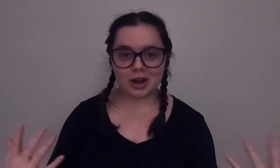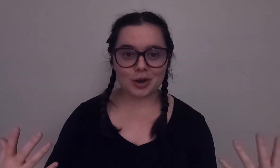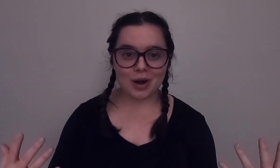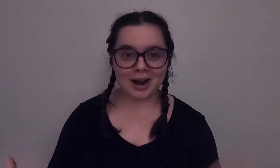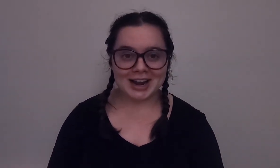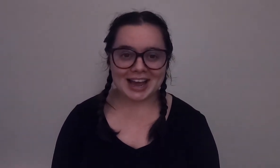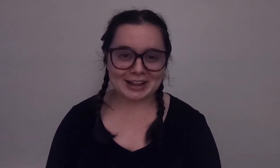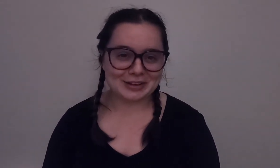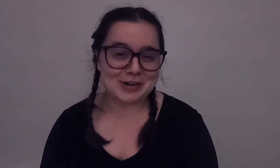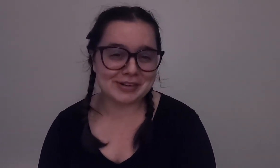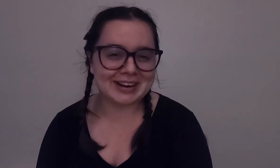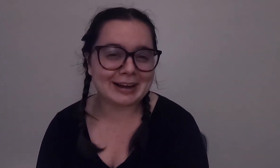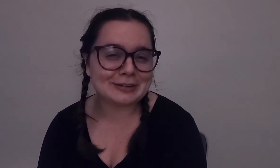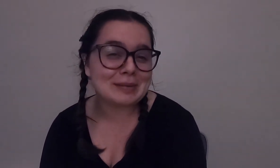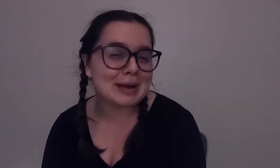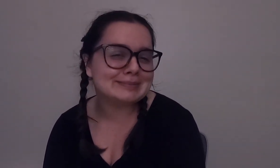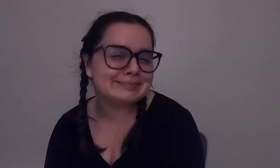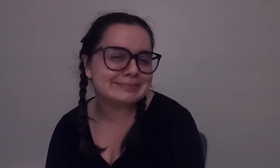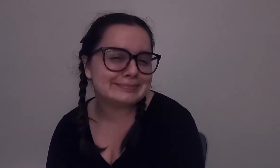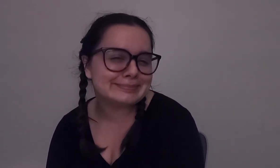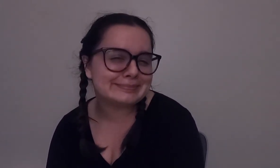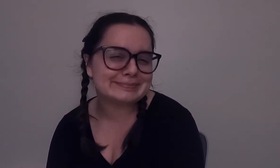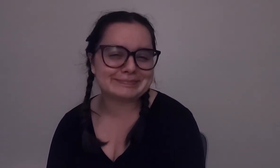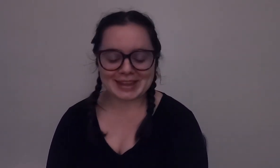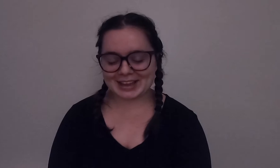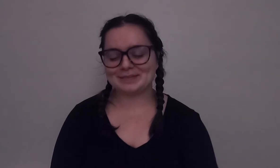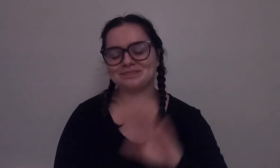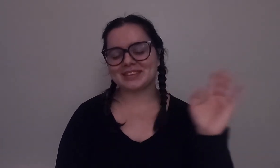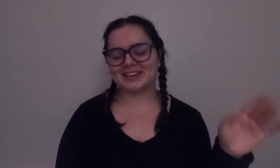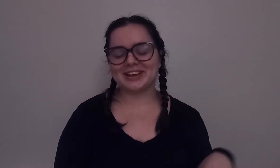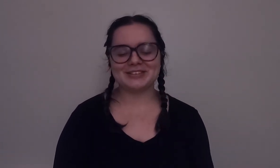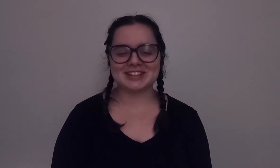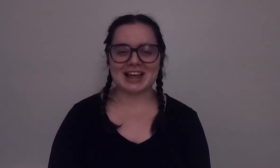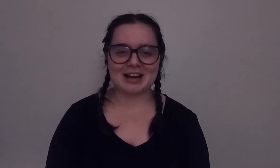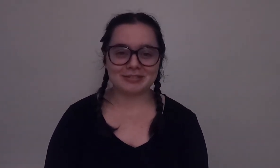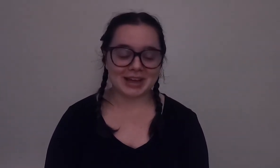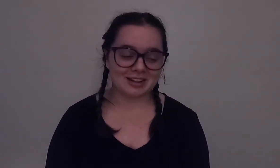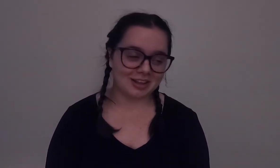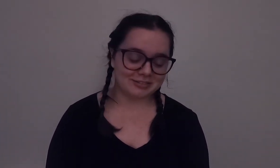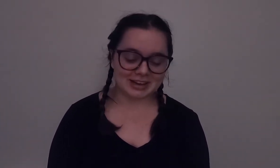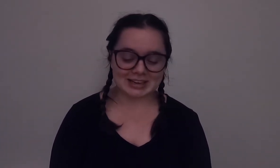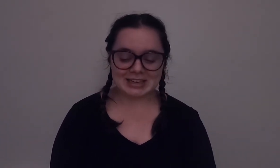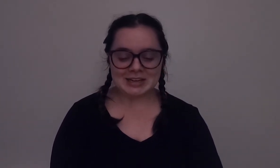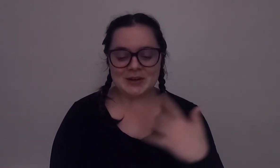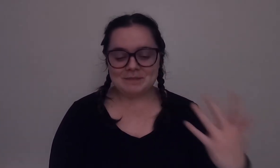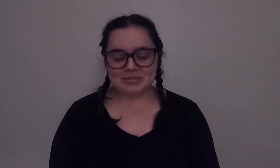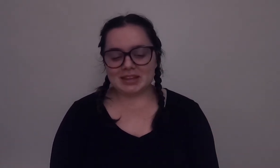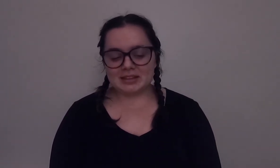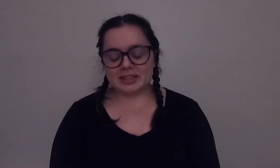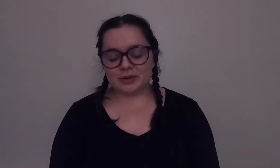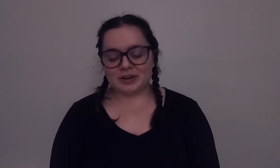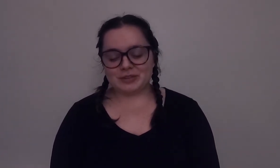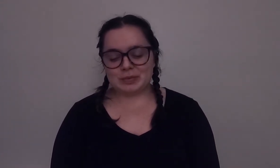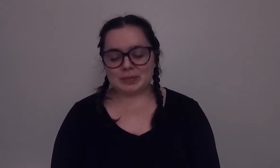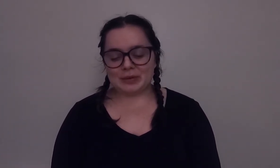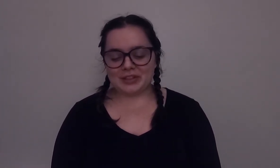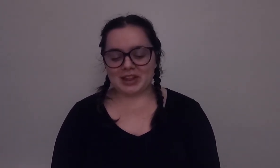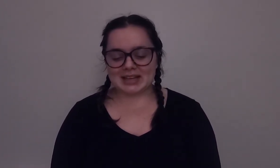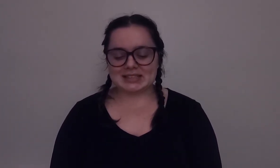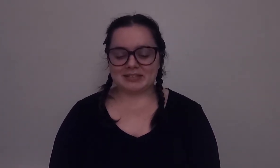here you are and I look over at kyler and I'm like hmm and it was a laugh we had a lot of fun there were a few people on the last dive